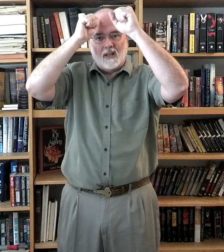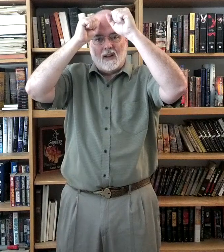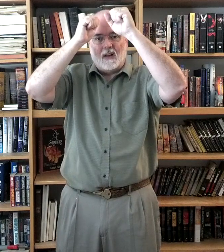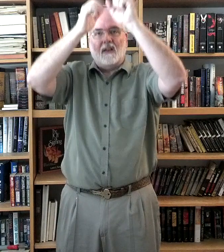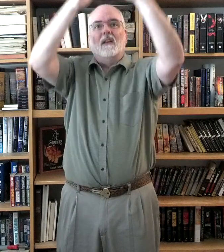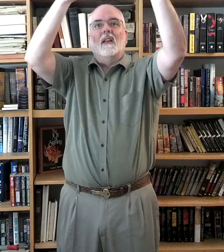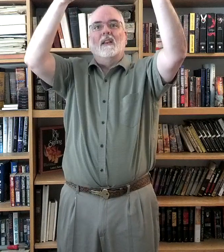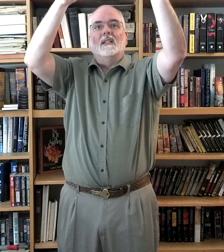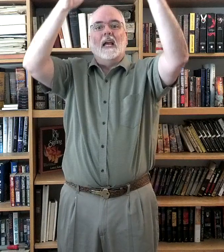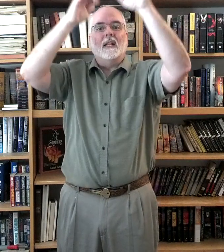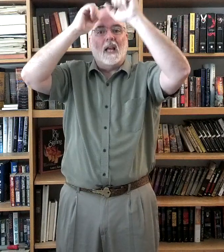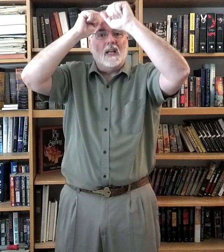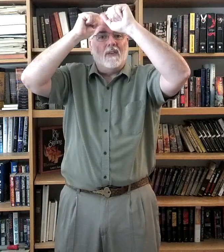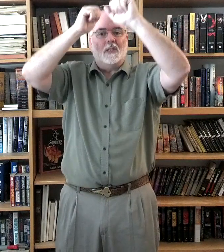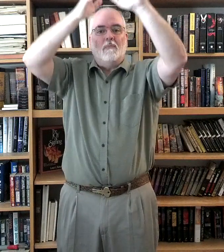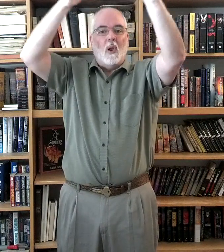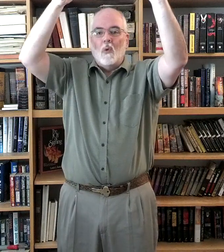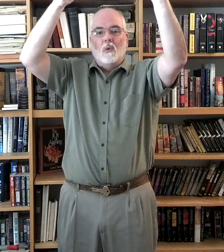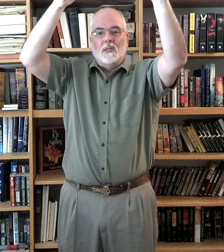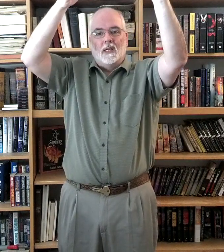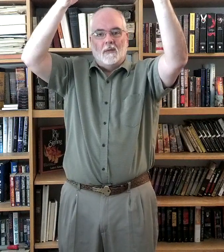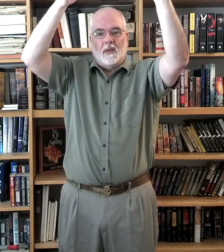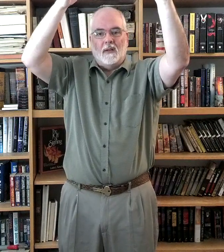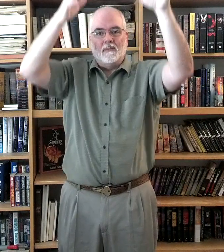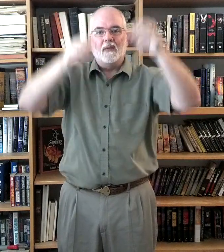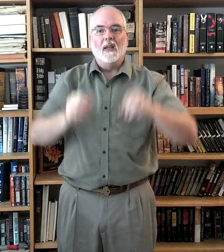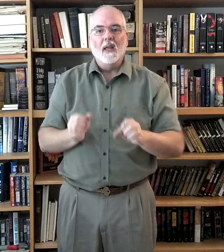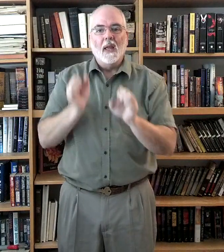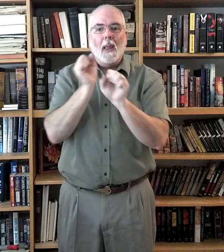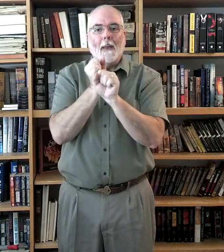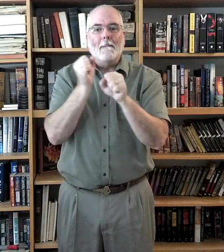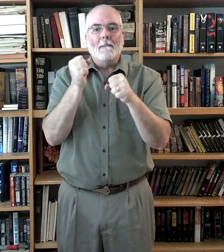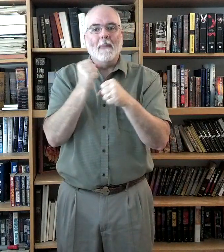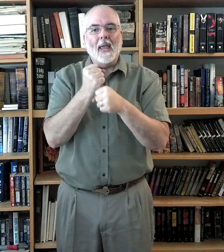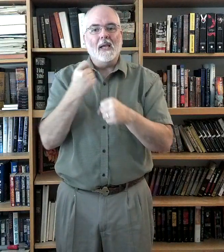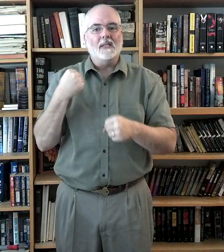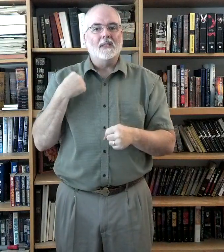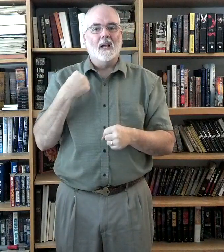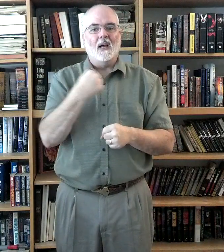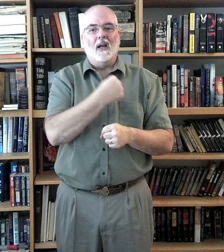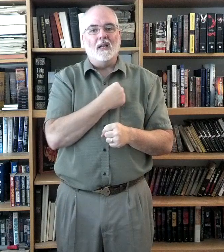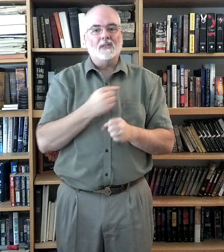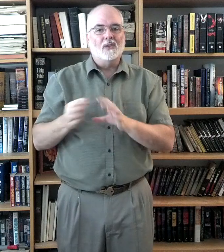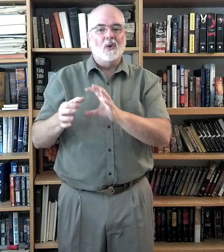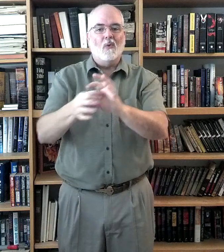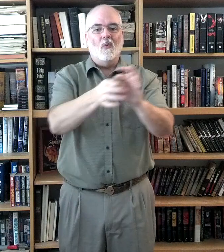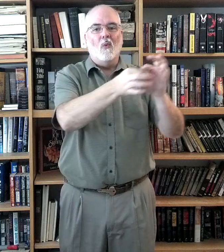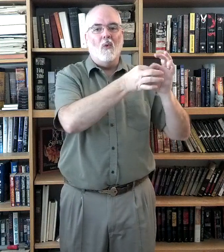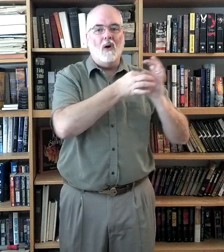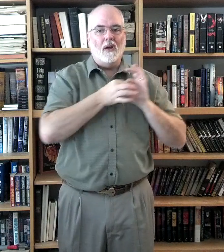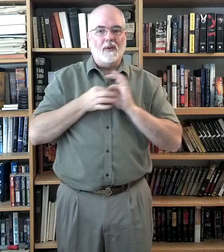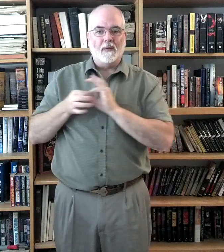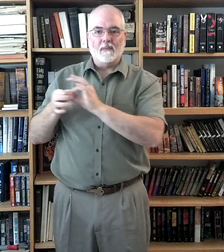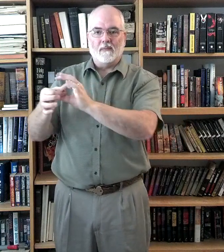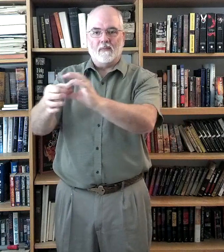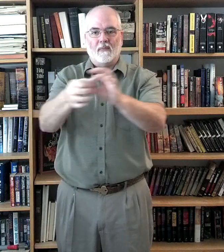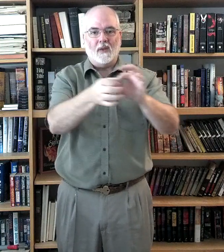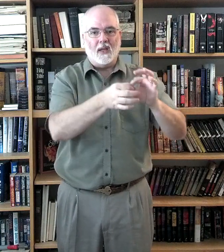The sign kind of explodes a little bit. Makes us one. Okay?